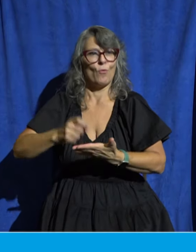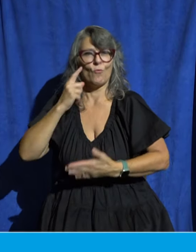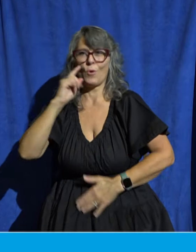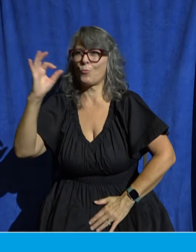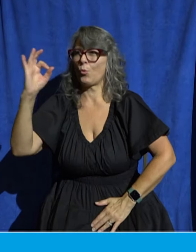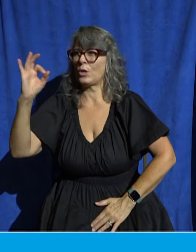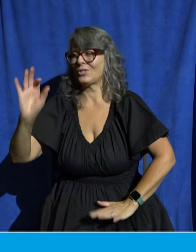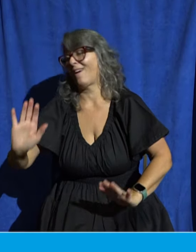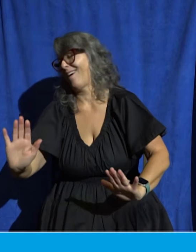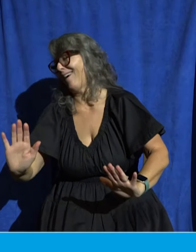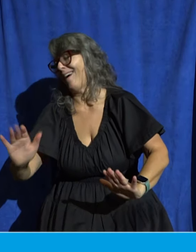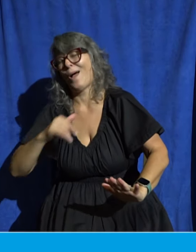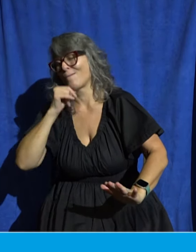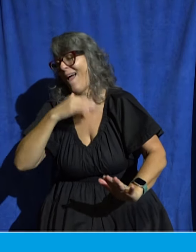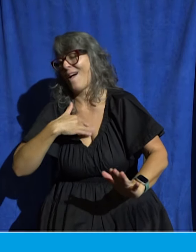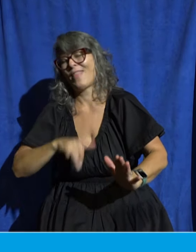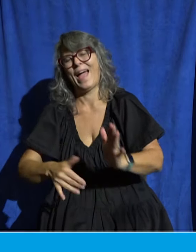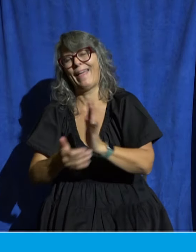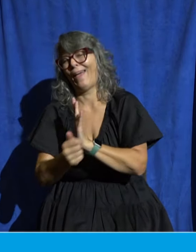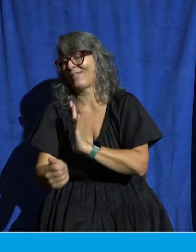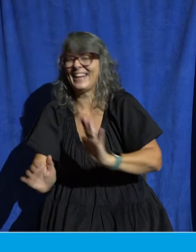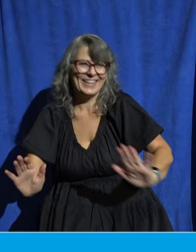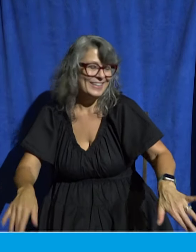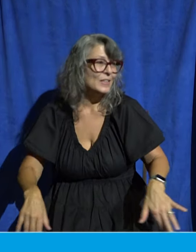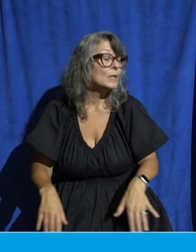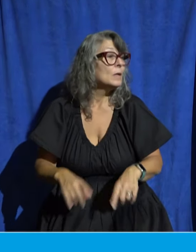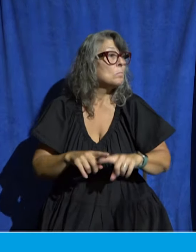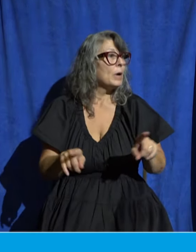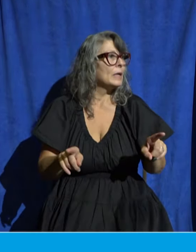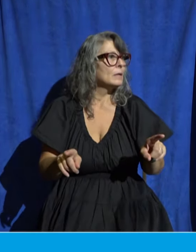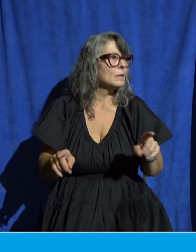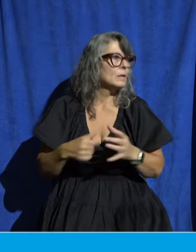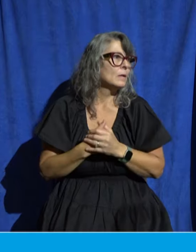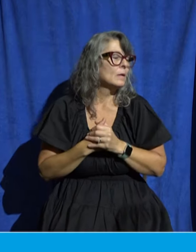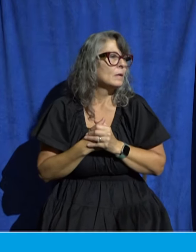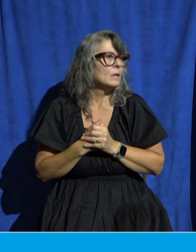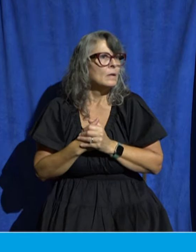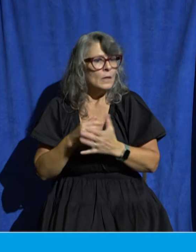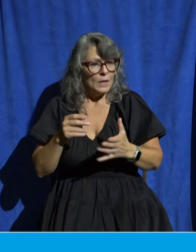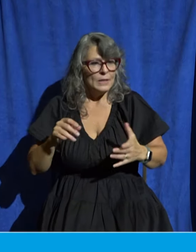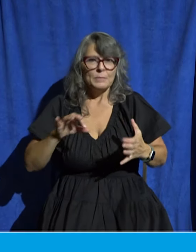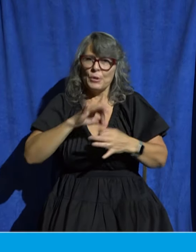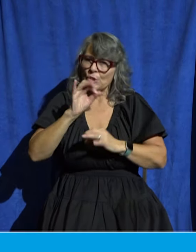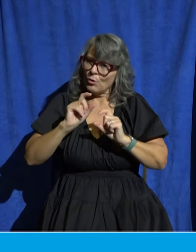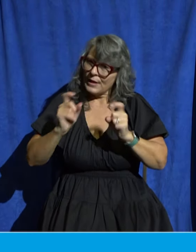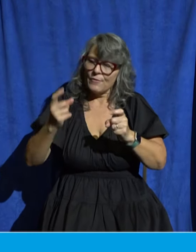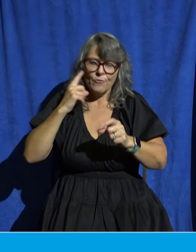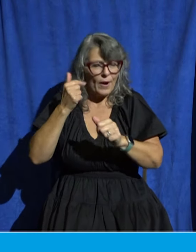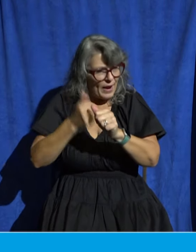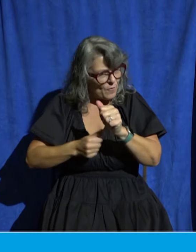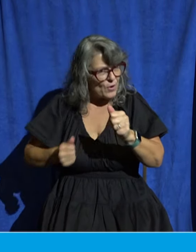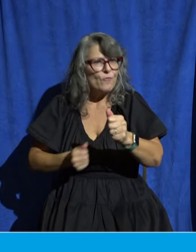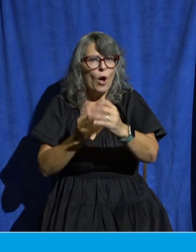Paul's saying here that God sovereignly distributes spiritual gifts to every follower of Jesus as he so desires.